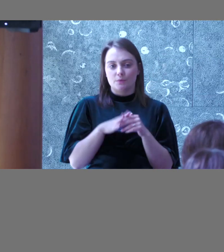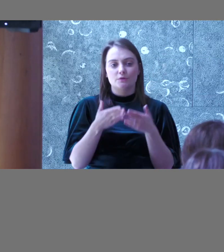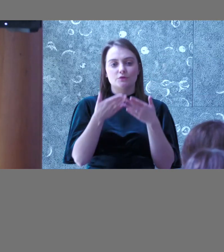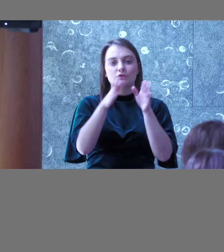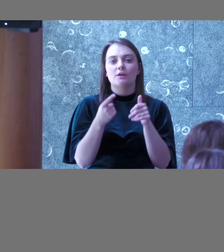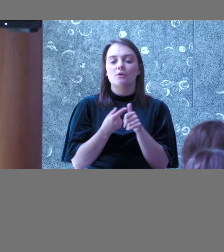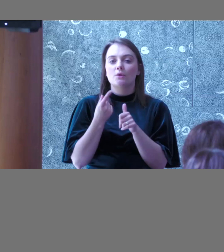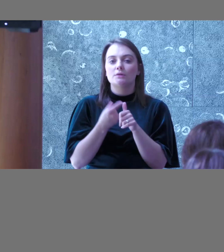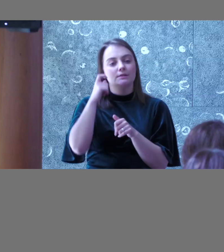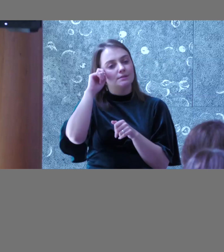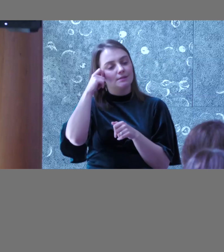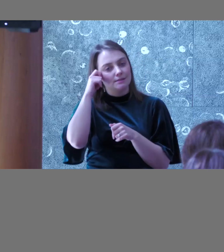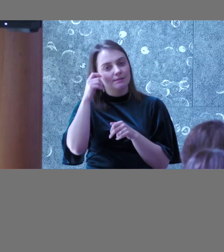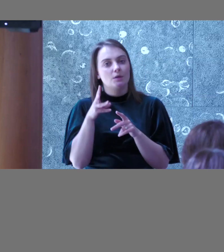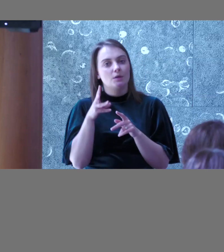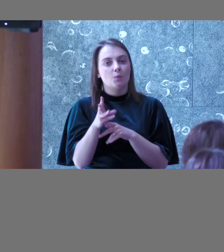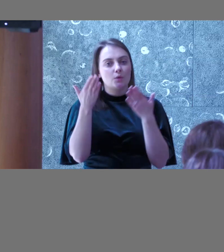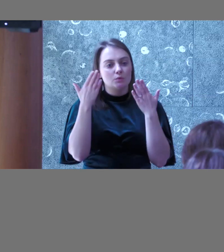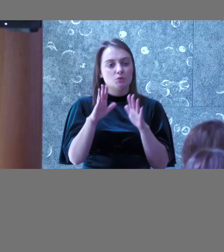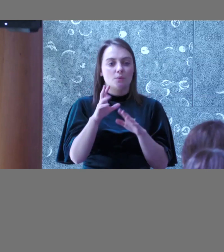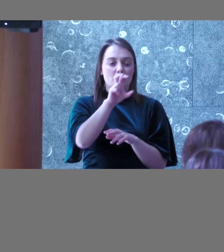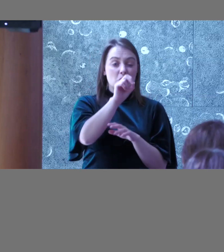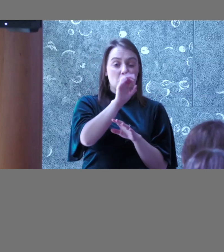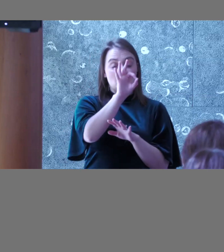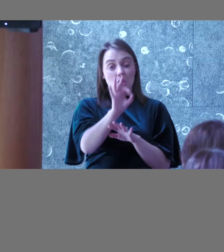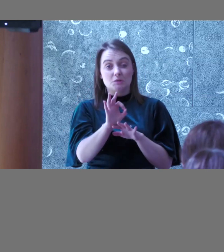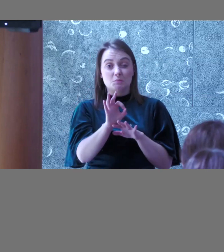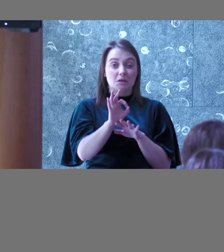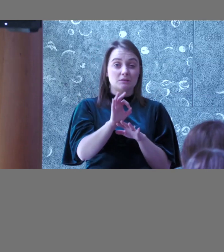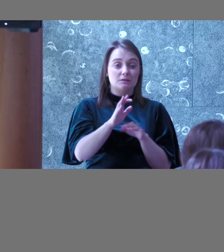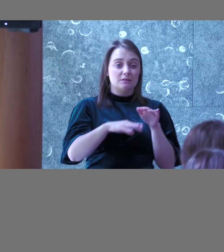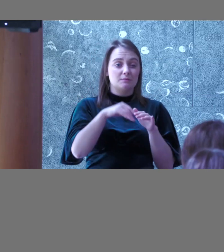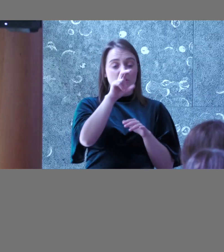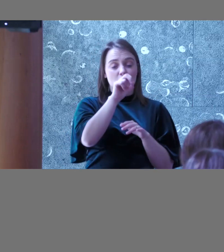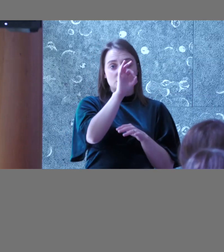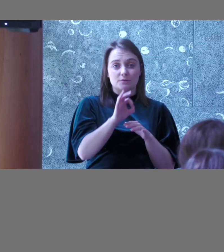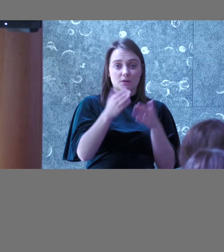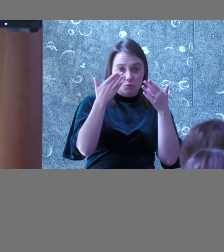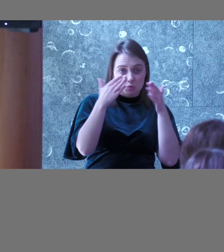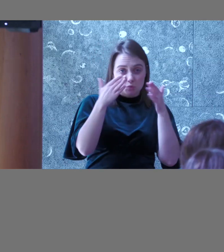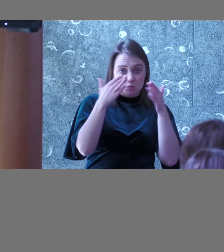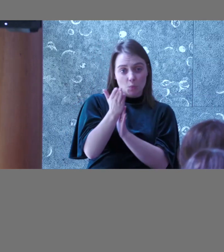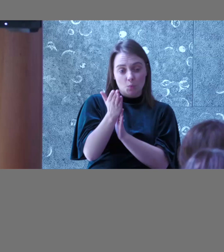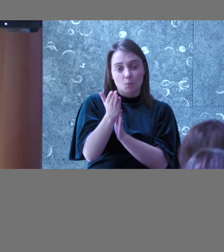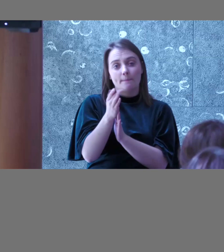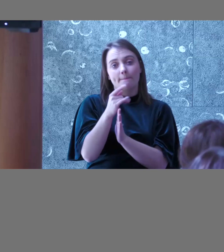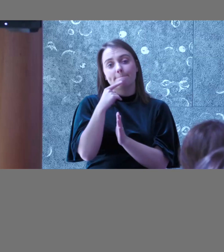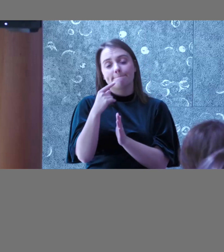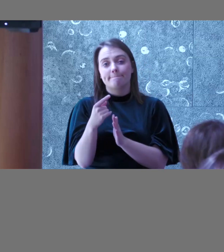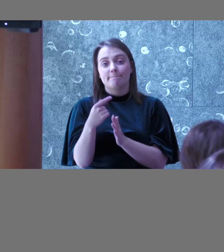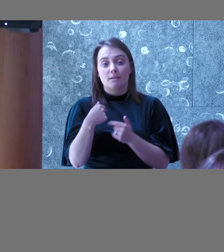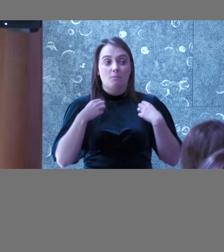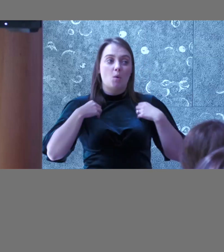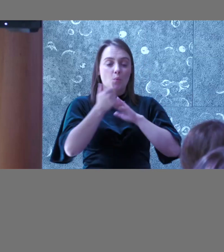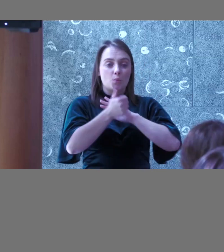testing will show about 30% of issues that come through WCAG. That's from